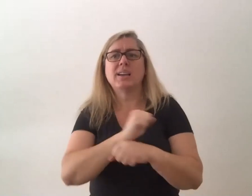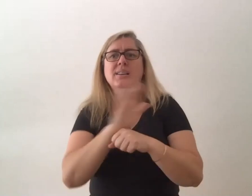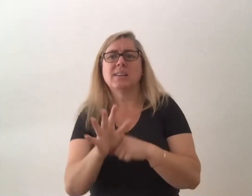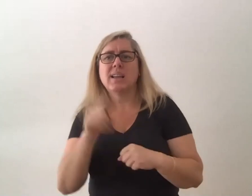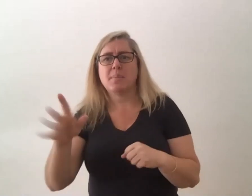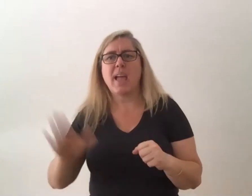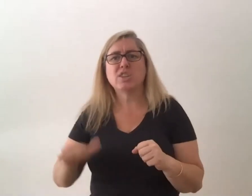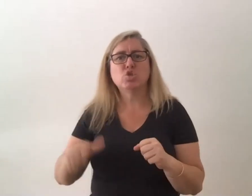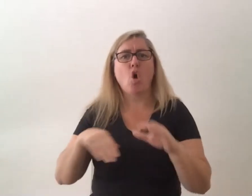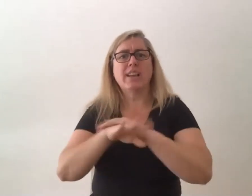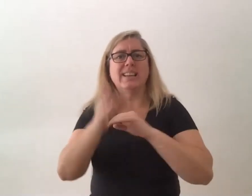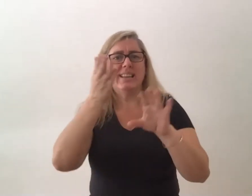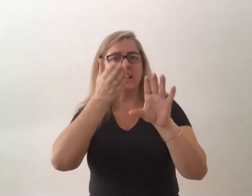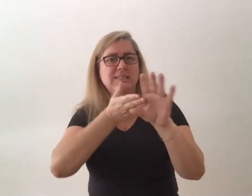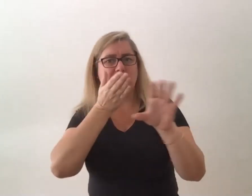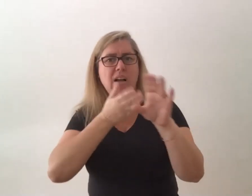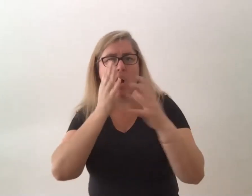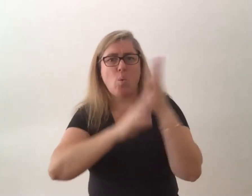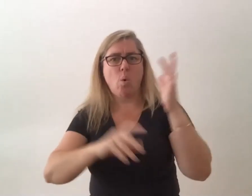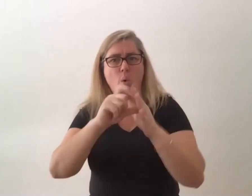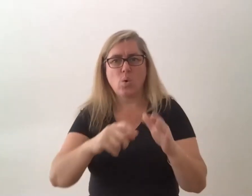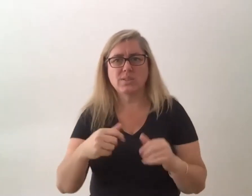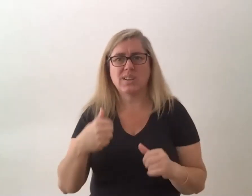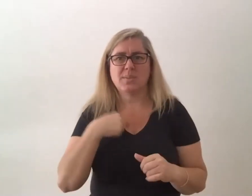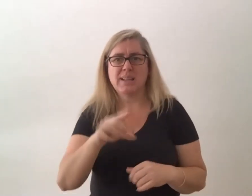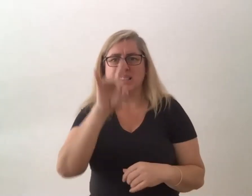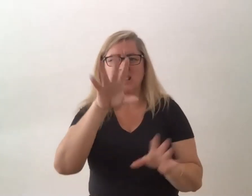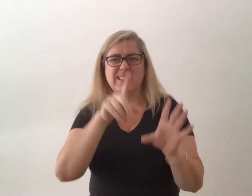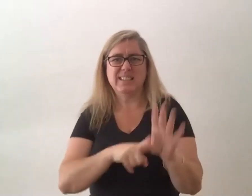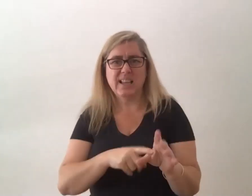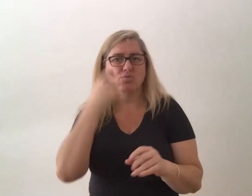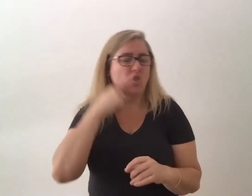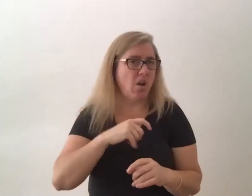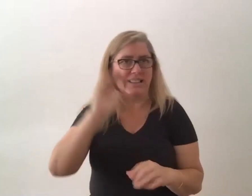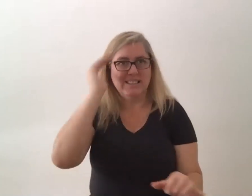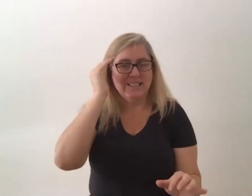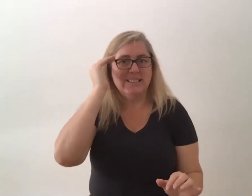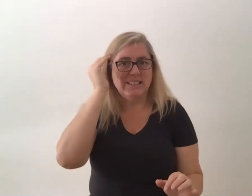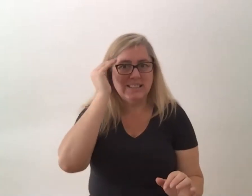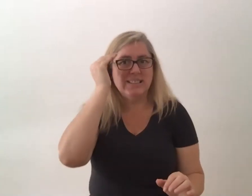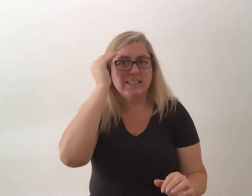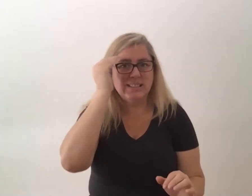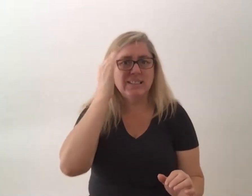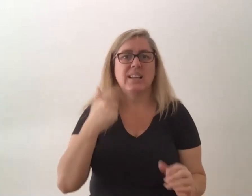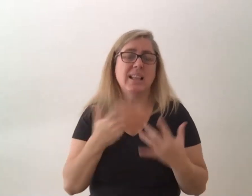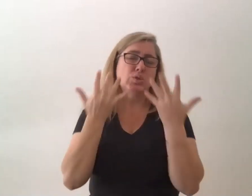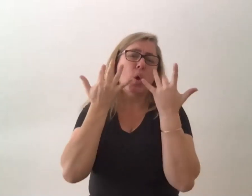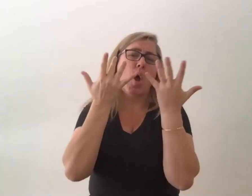and i you know i spent nearly 10 years trying to do that and i had so many people involved and it just it just kept